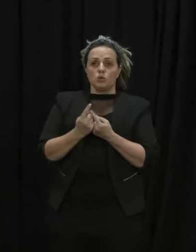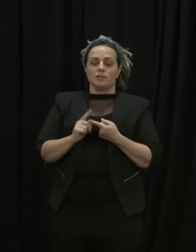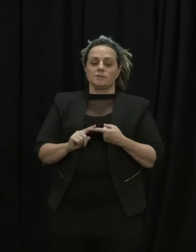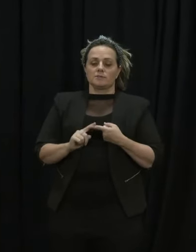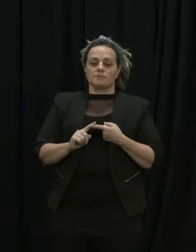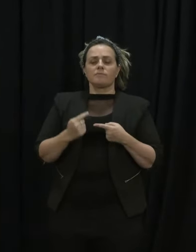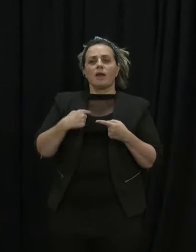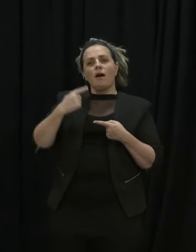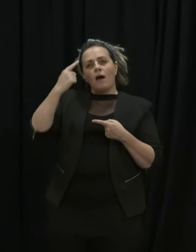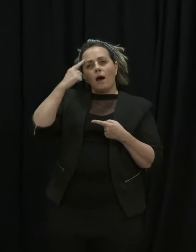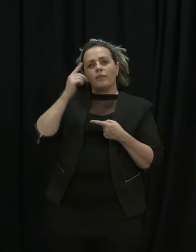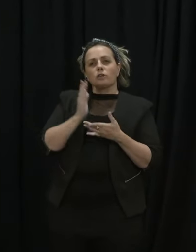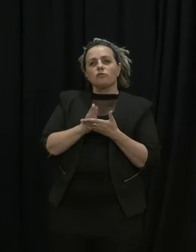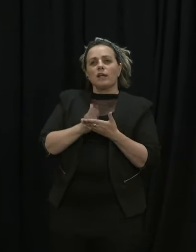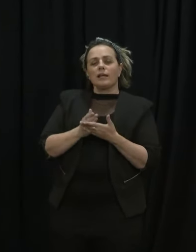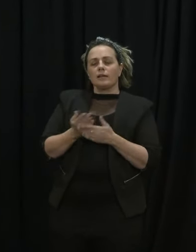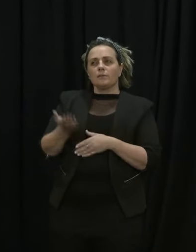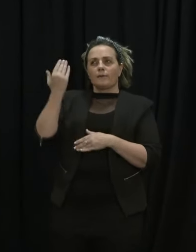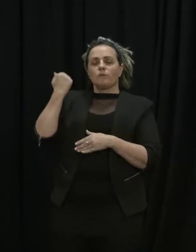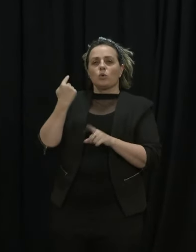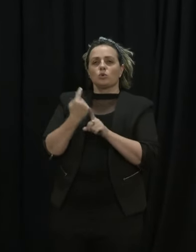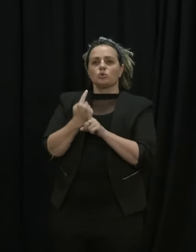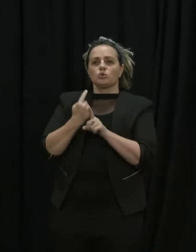was particularly talking about the pressure on the